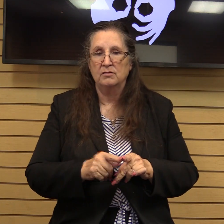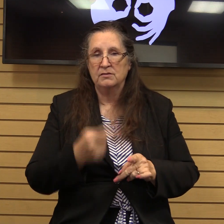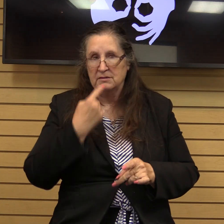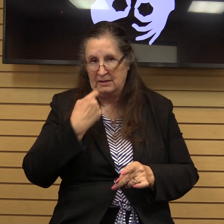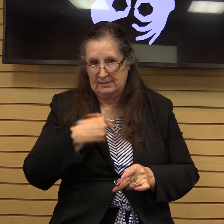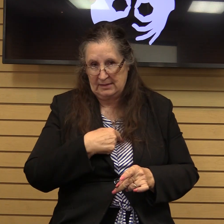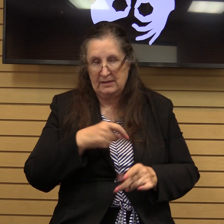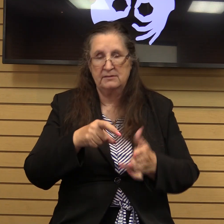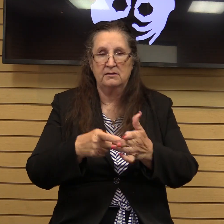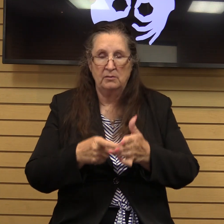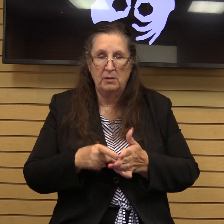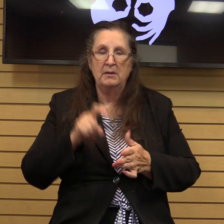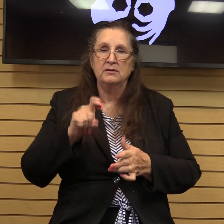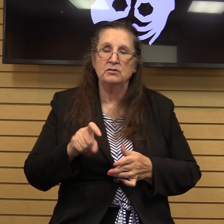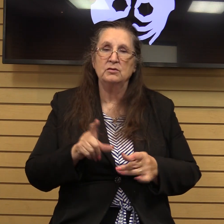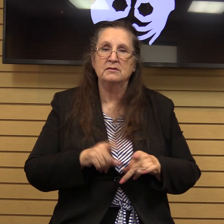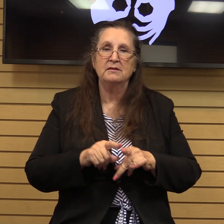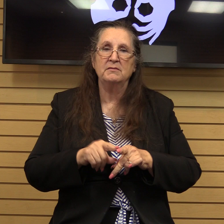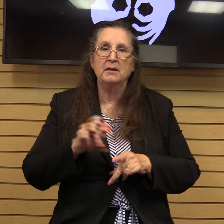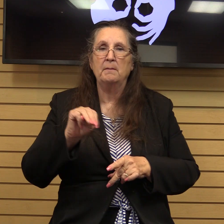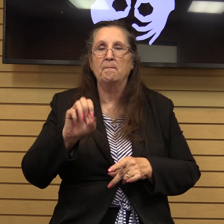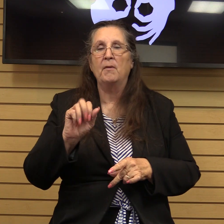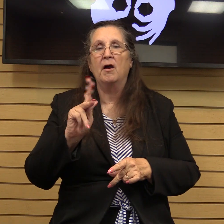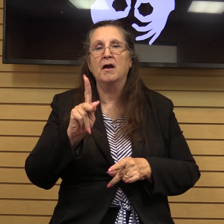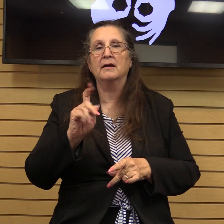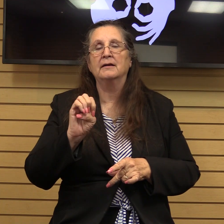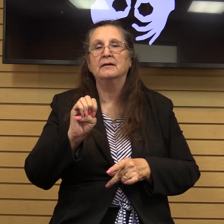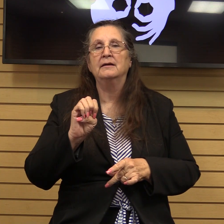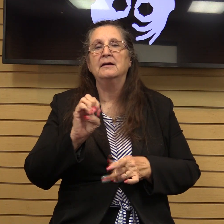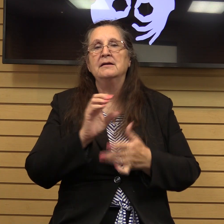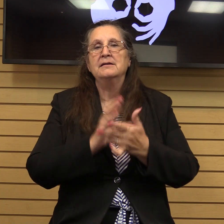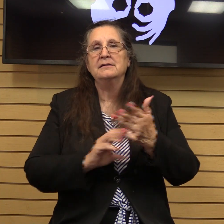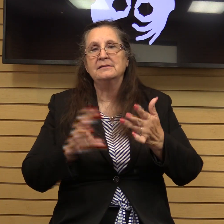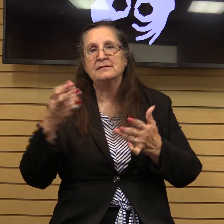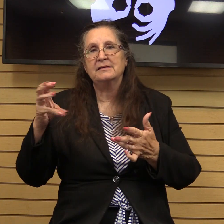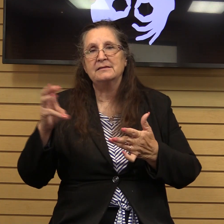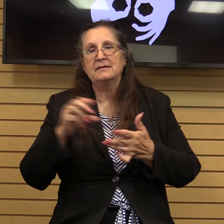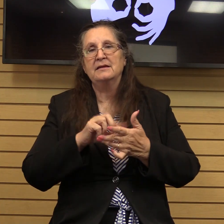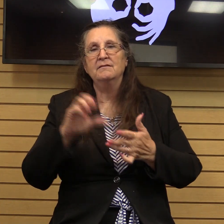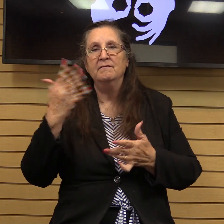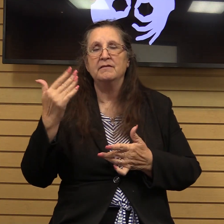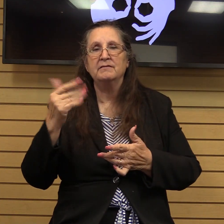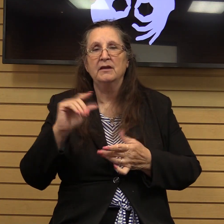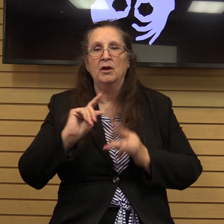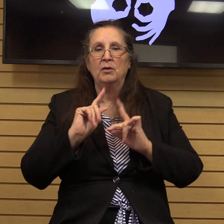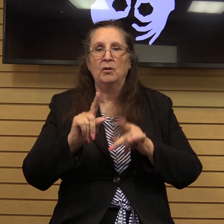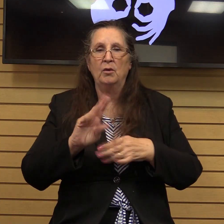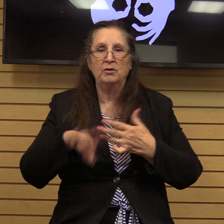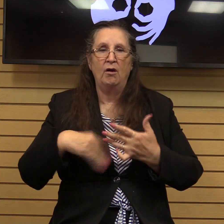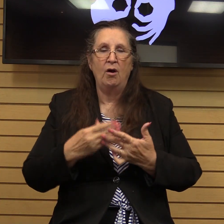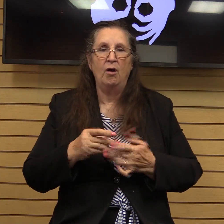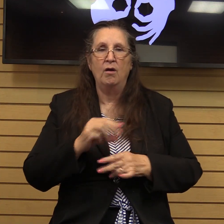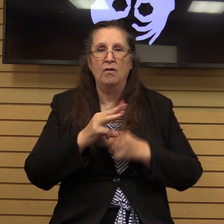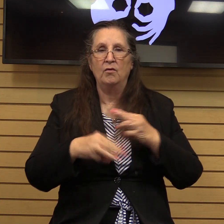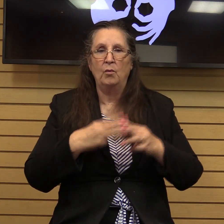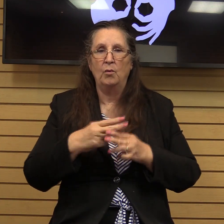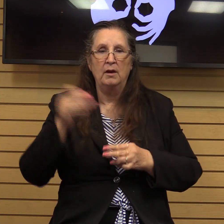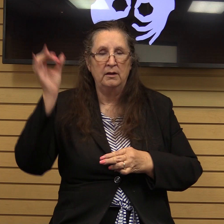in Mark 16 15 he says to go into all the world and preach the gospel to every creature